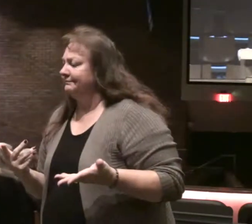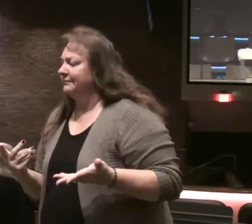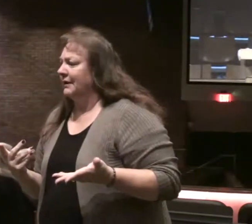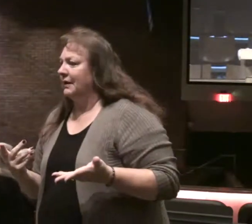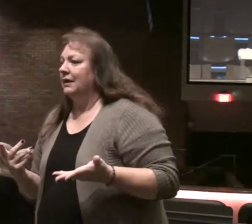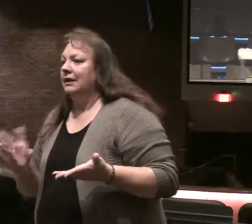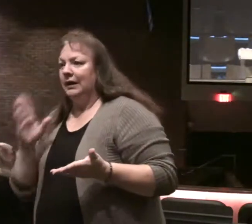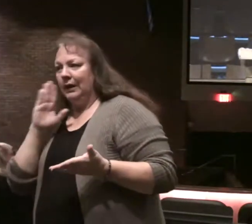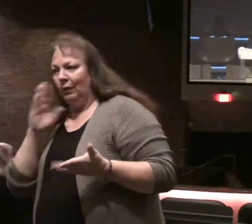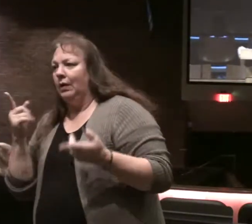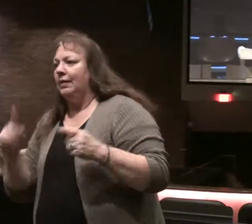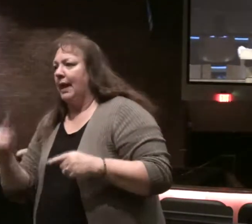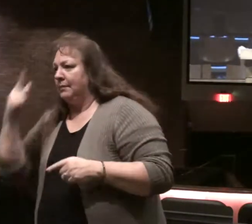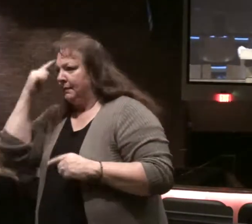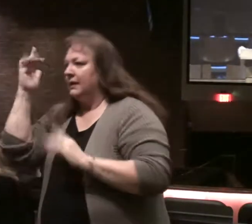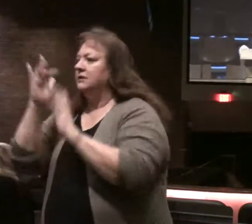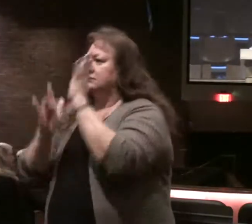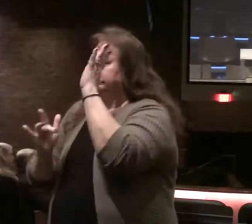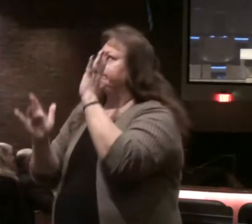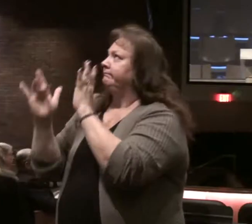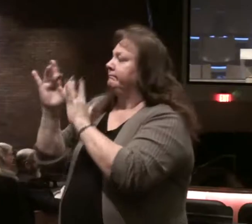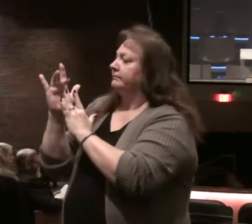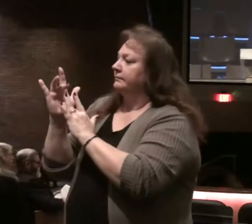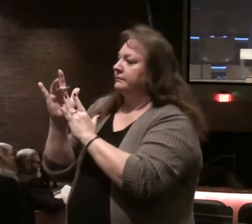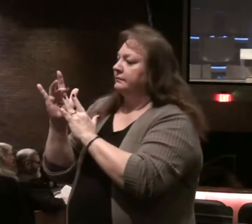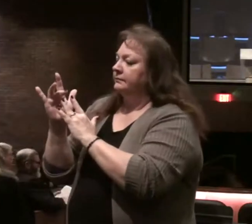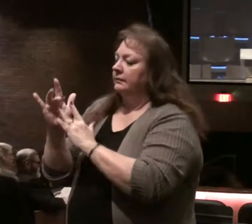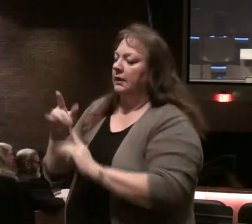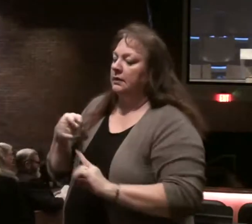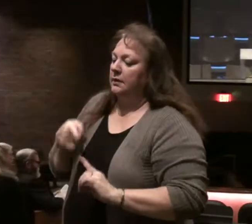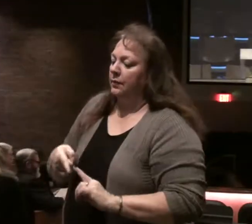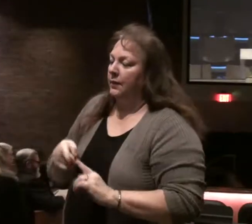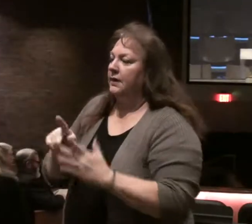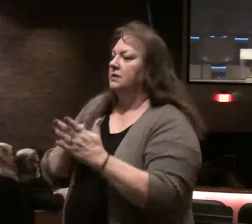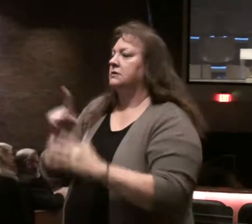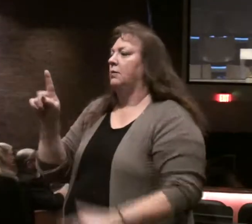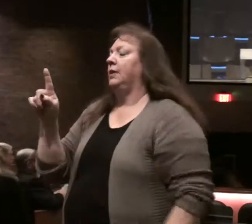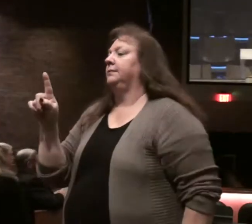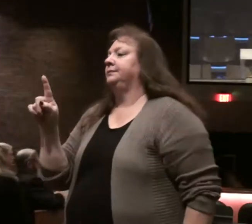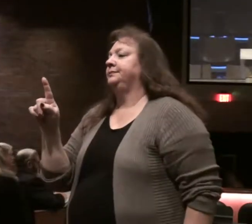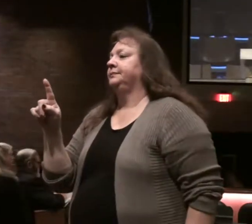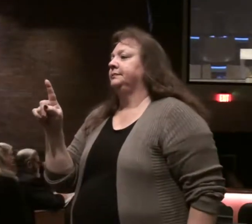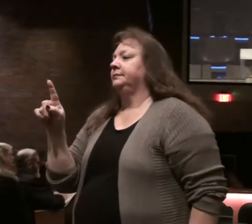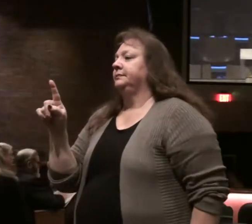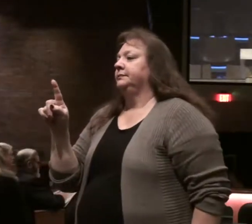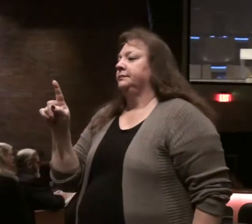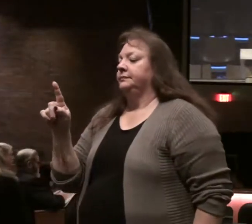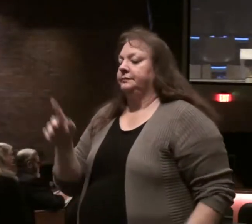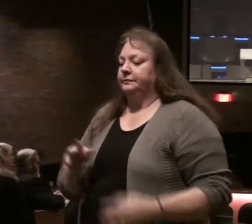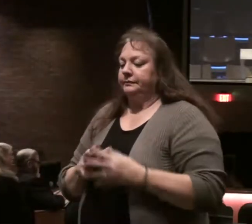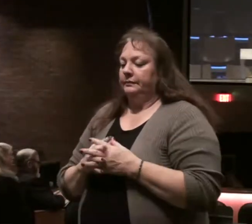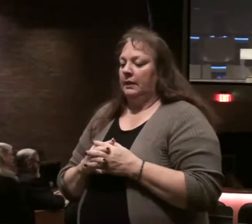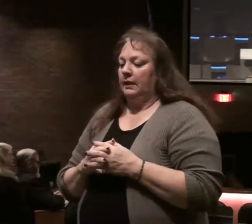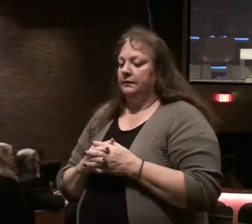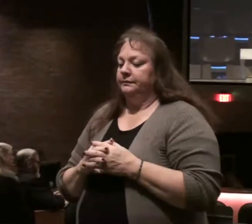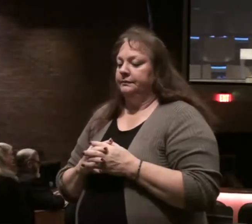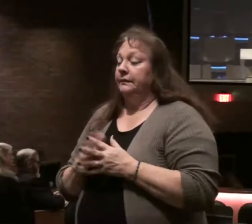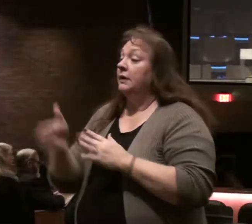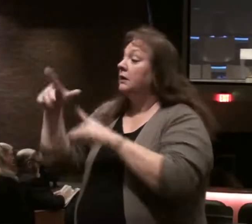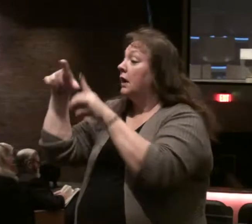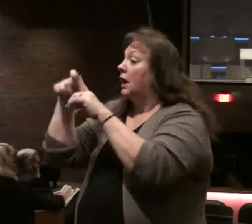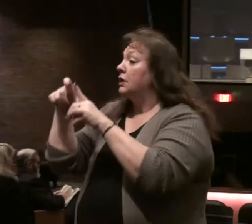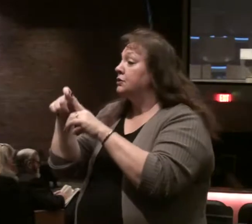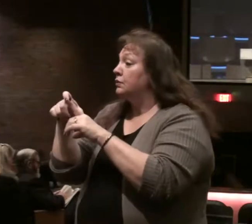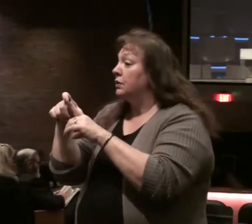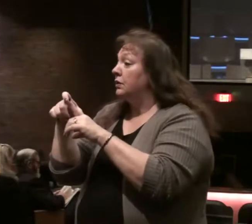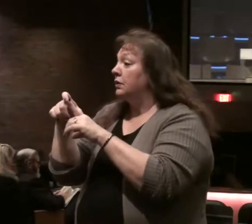that will come because of the word my basic point go back to Psalm 1 my basic point is the word of God is